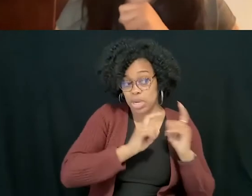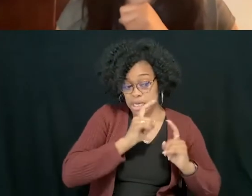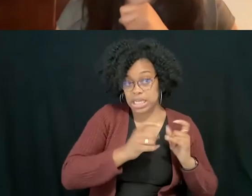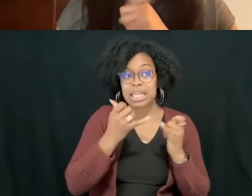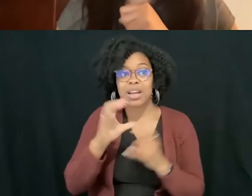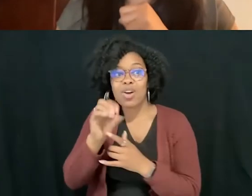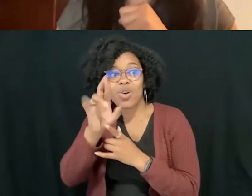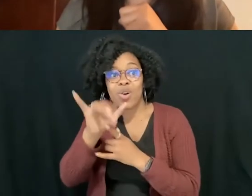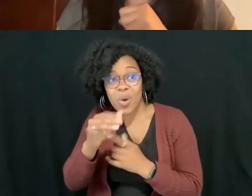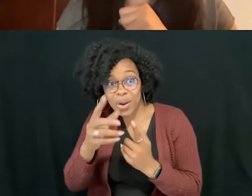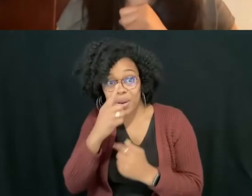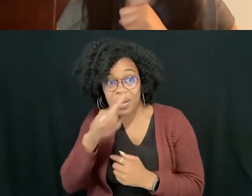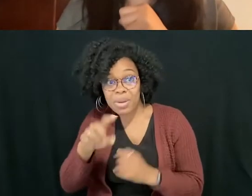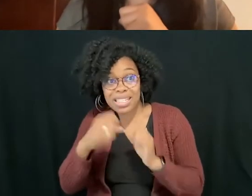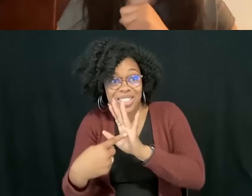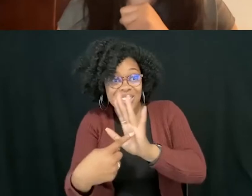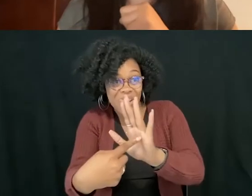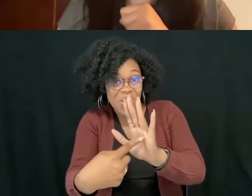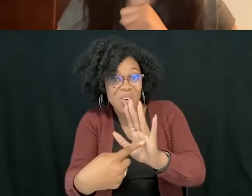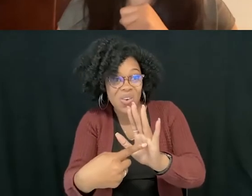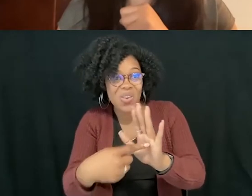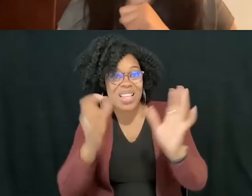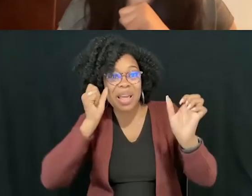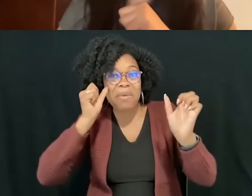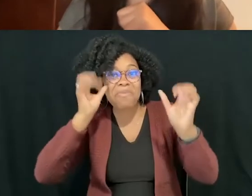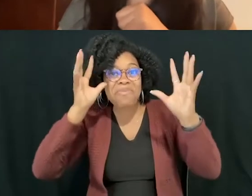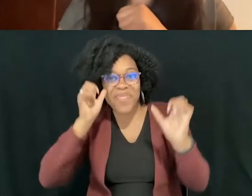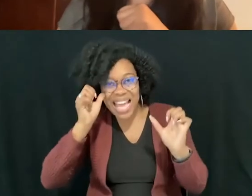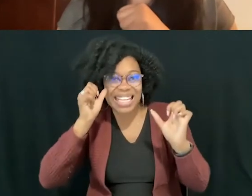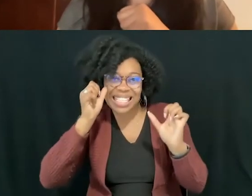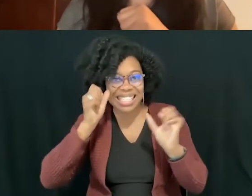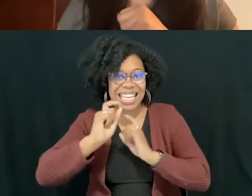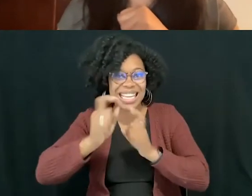show the amazing giveaways we have.